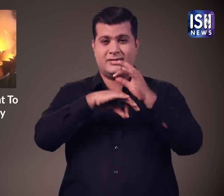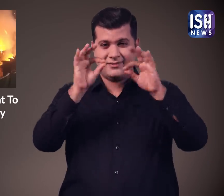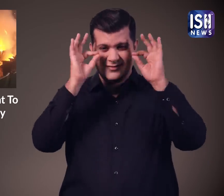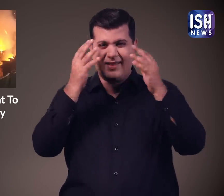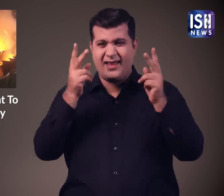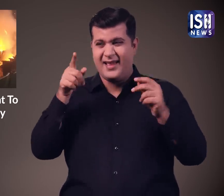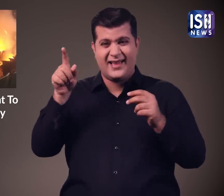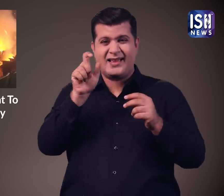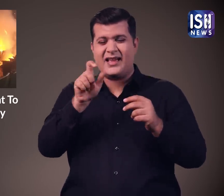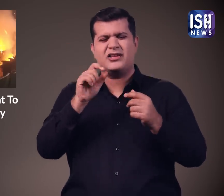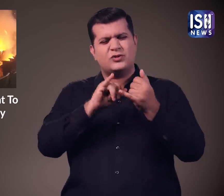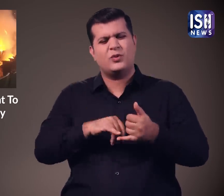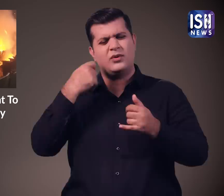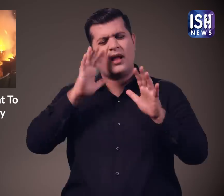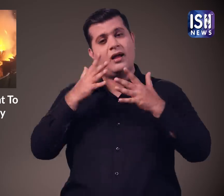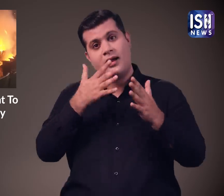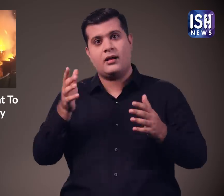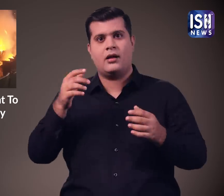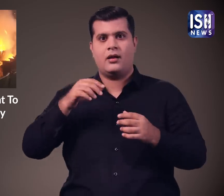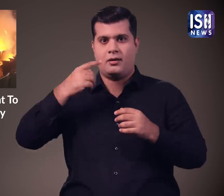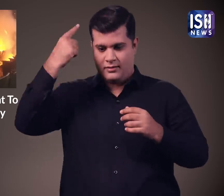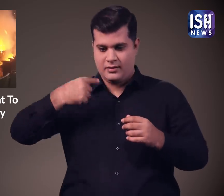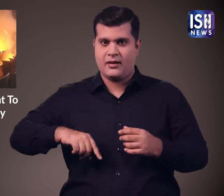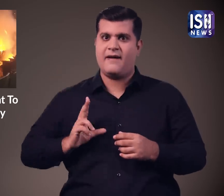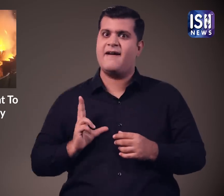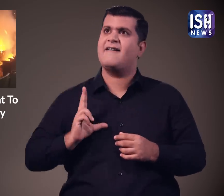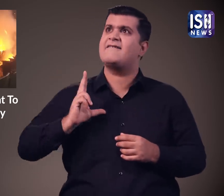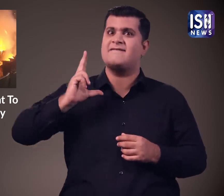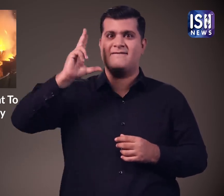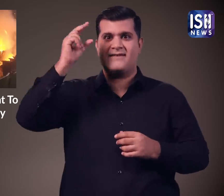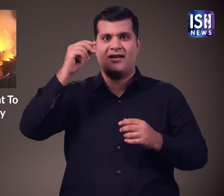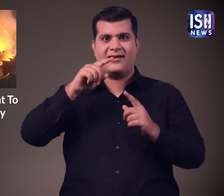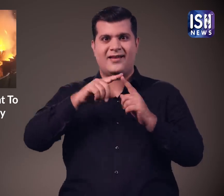Rajnikanth and other actors and bathe the posters with milk and shower flowers on it.